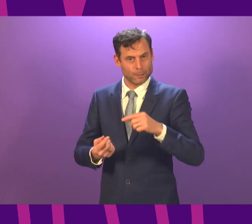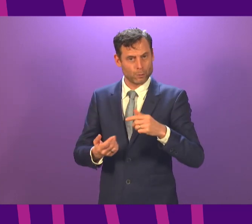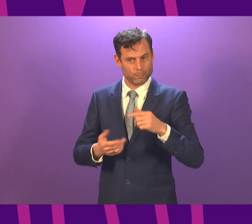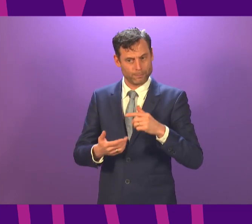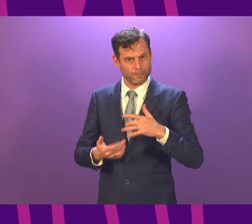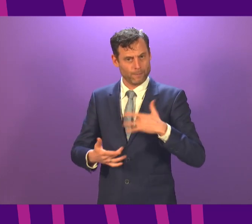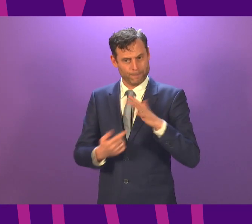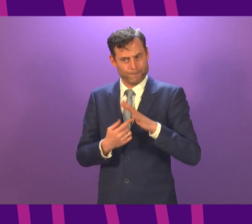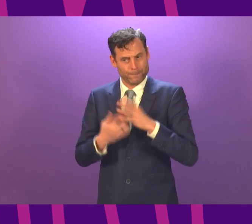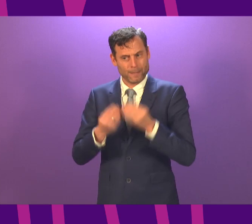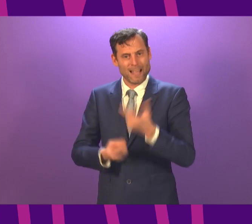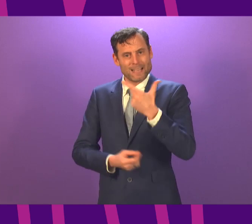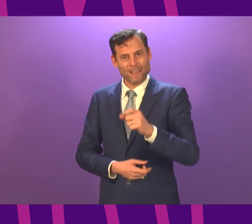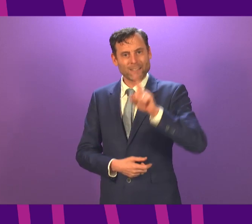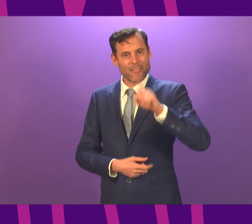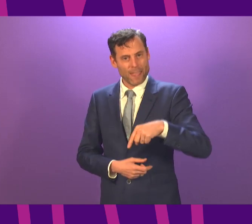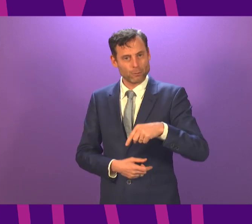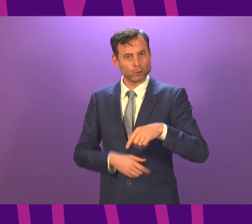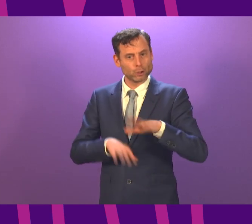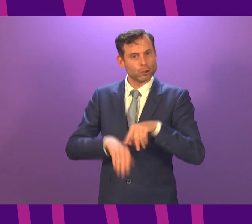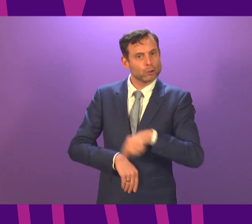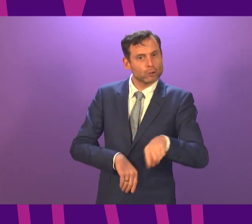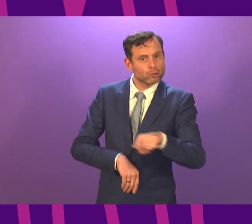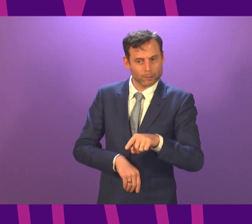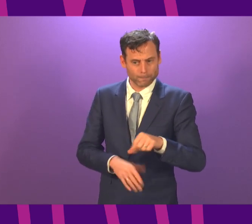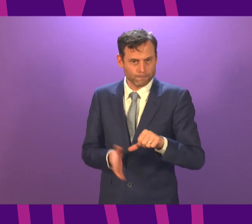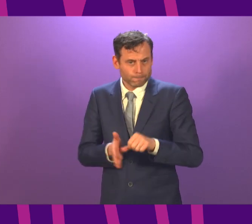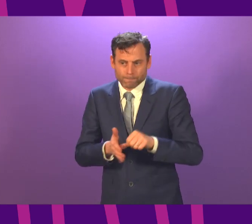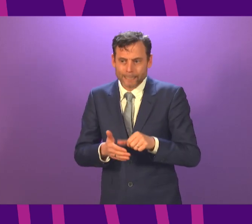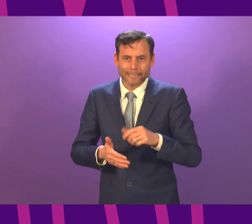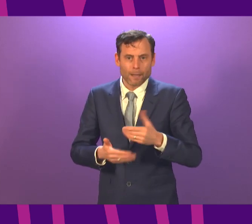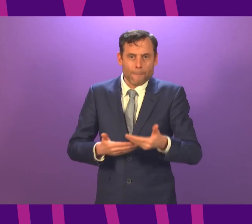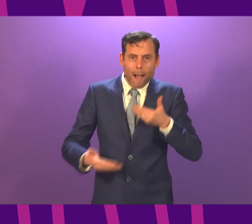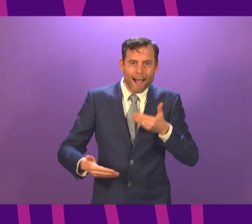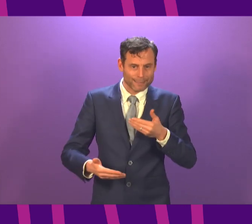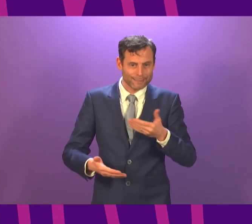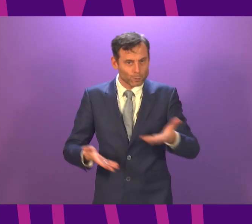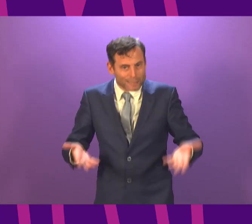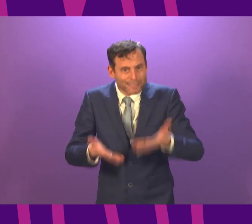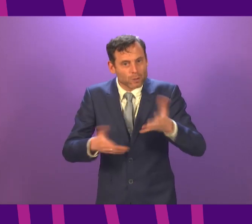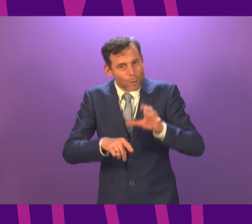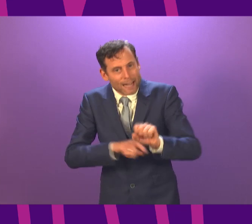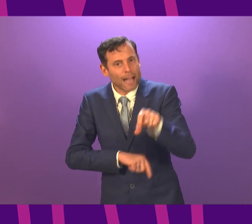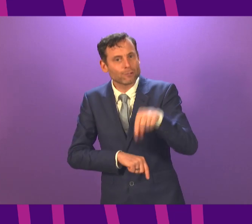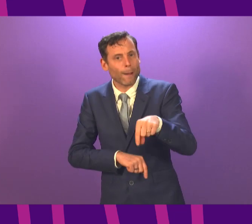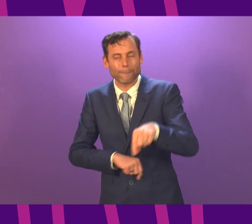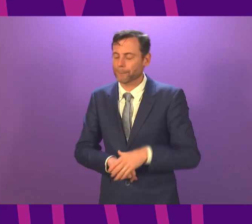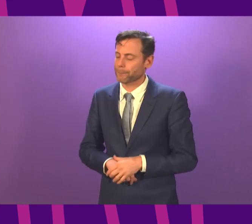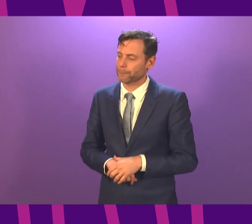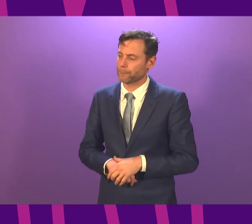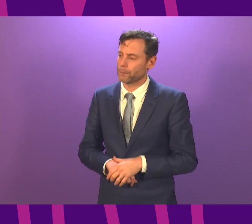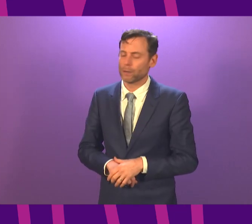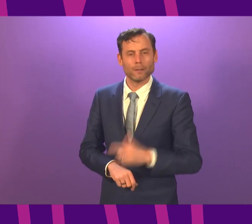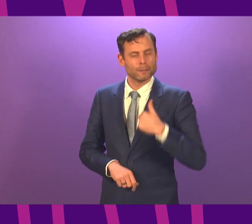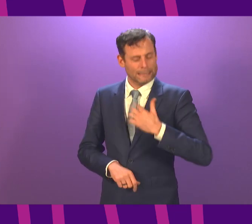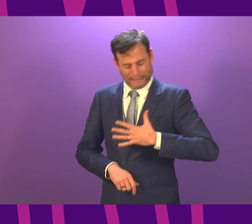disadvantaged children and young people across the country. I also want to stress one final point. Just as the last places we ever want to